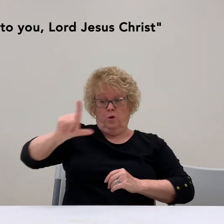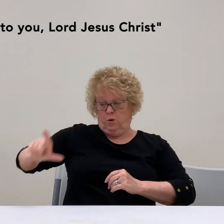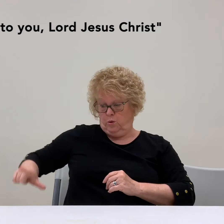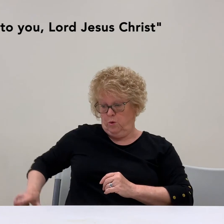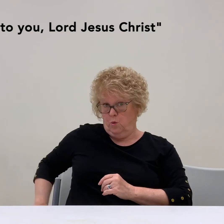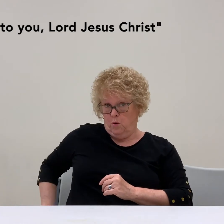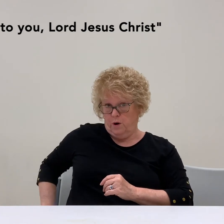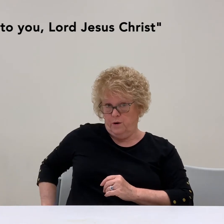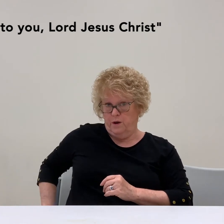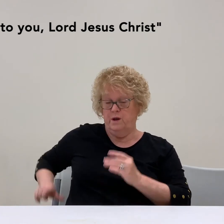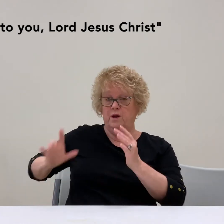Lord,